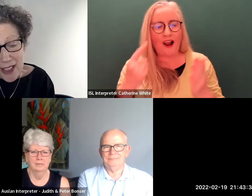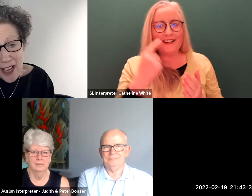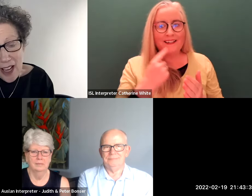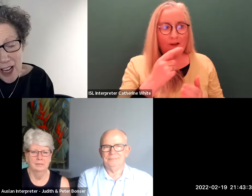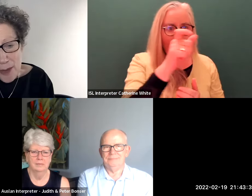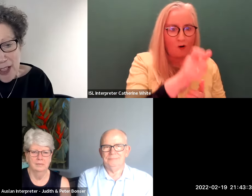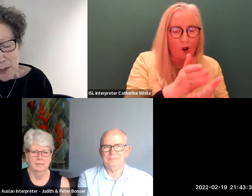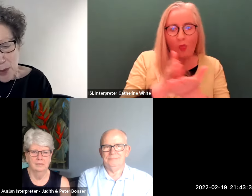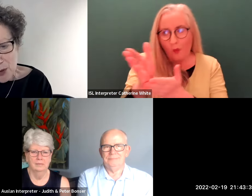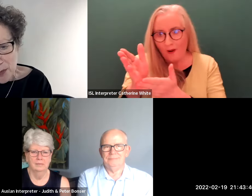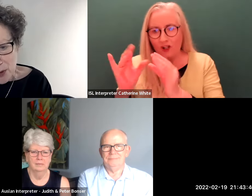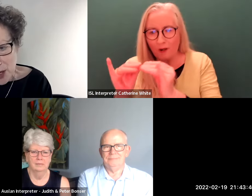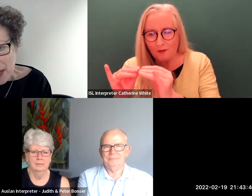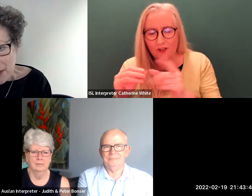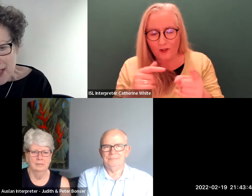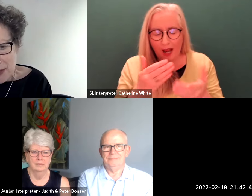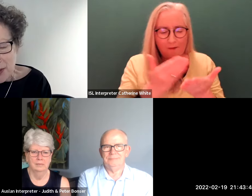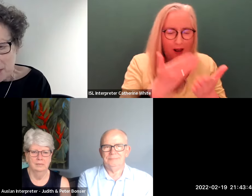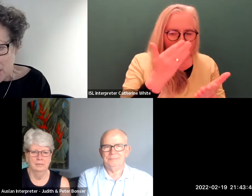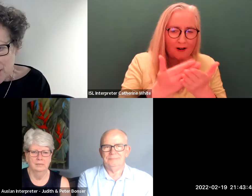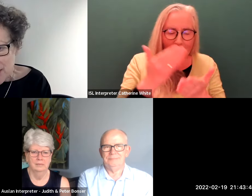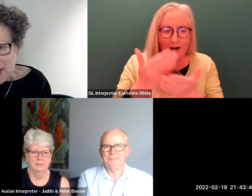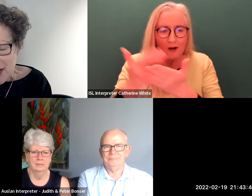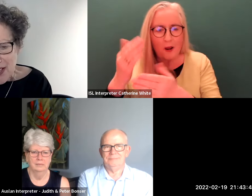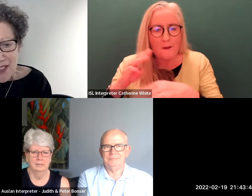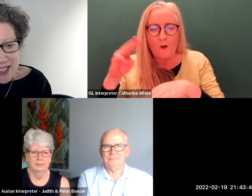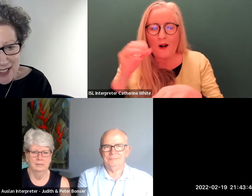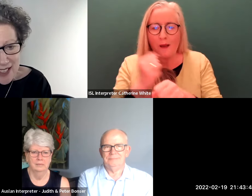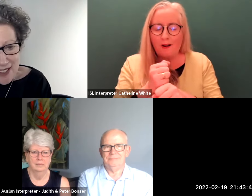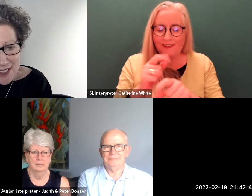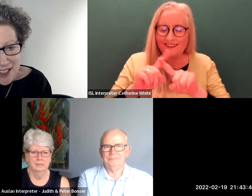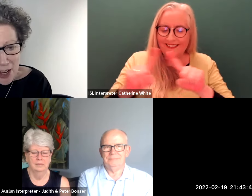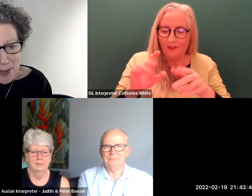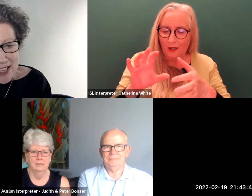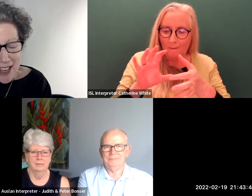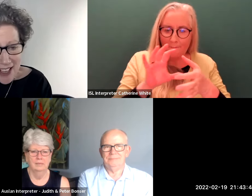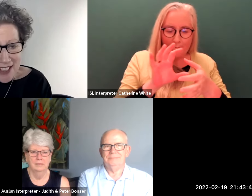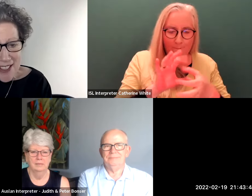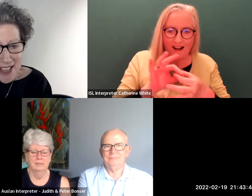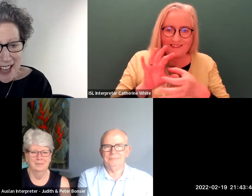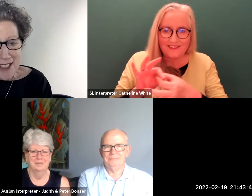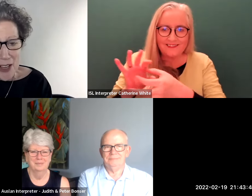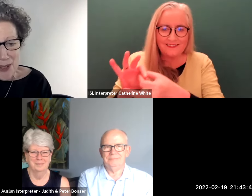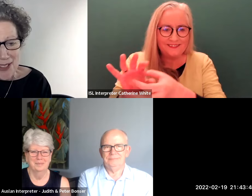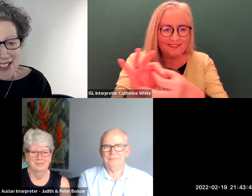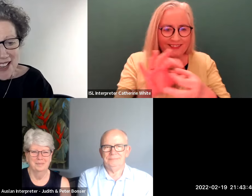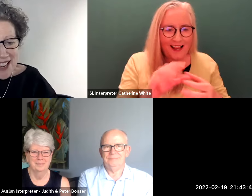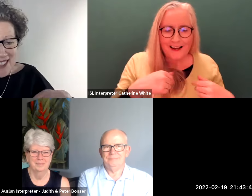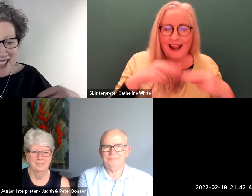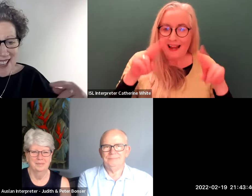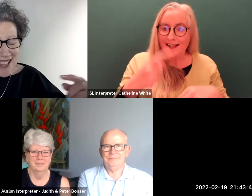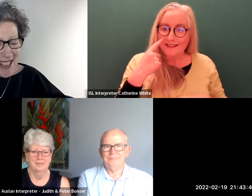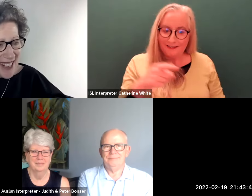i'm learning more and more about the different bonds that exist i mean i i can see as coders